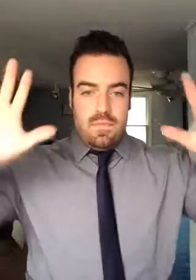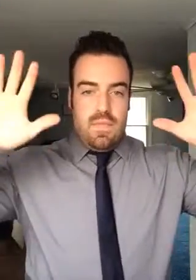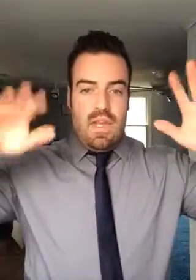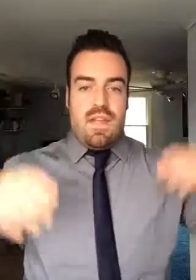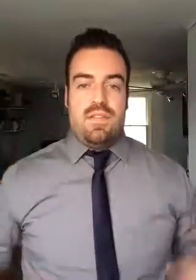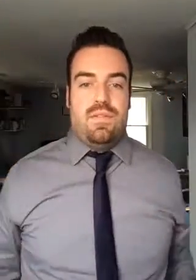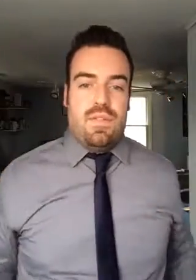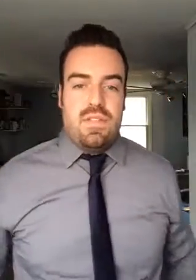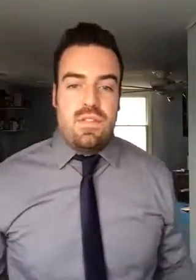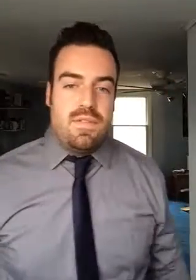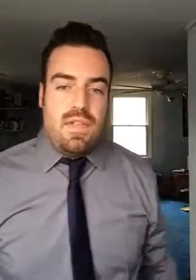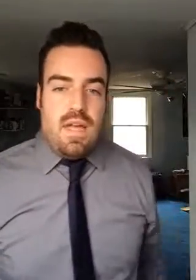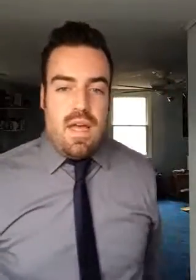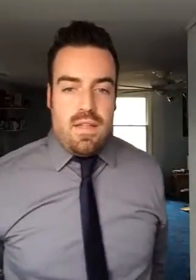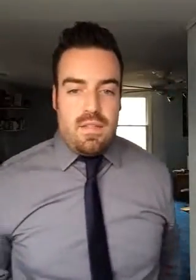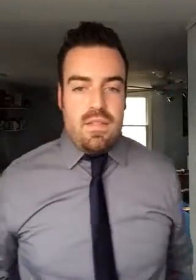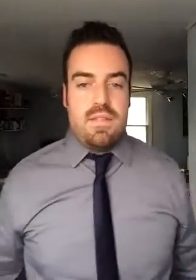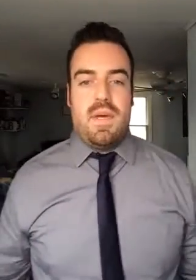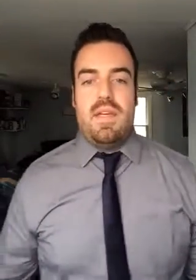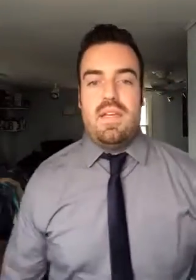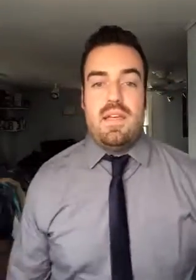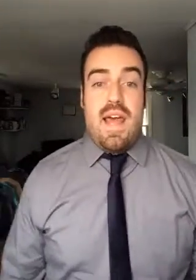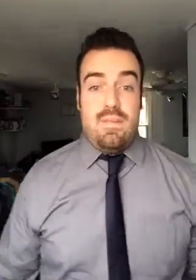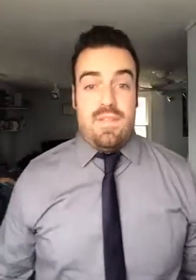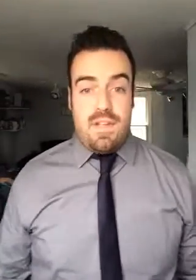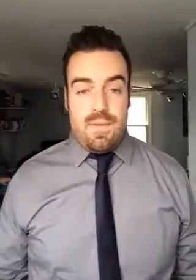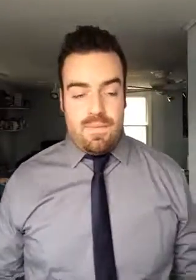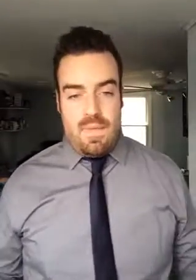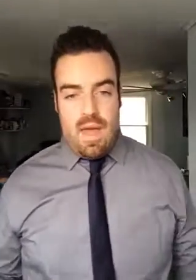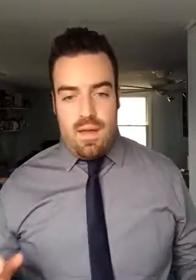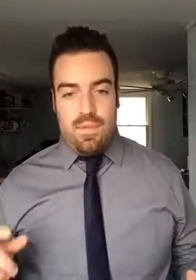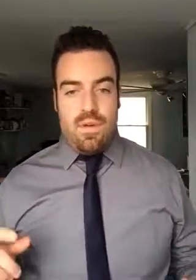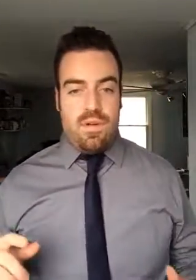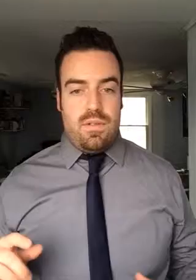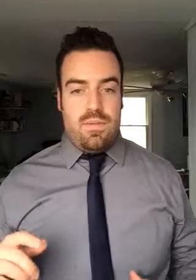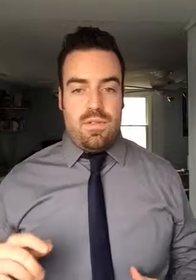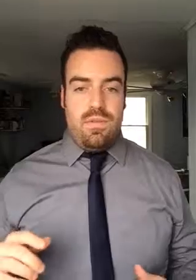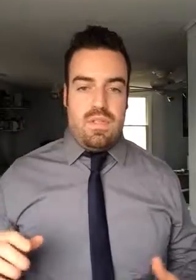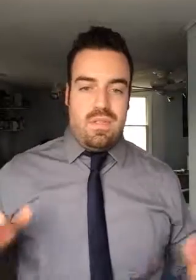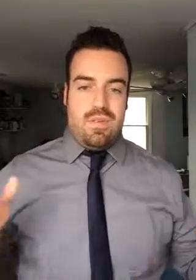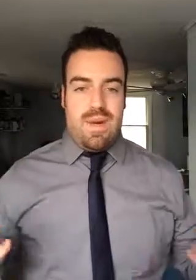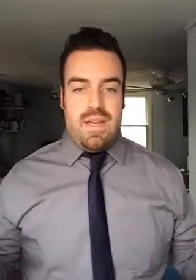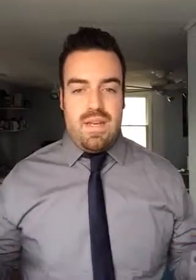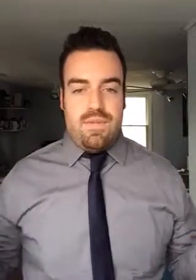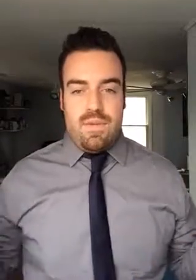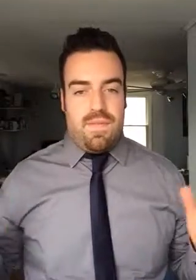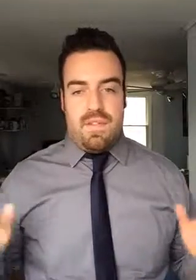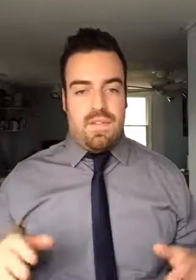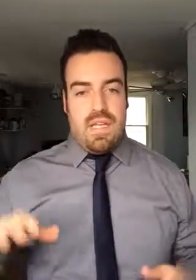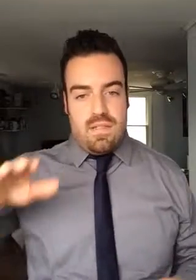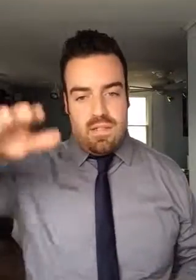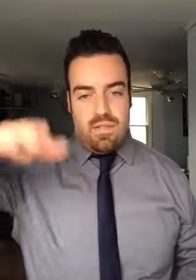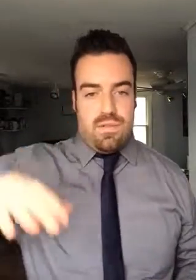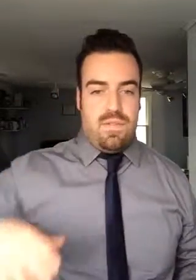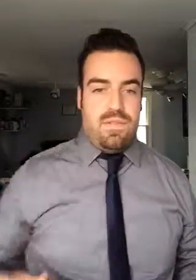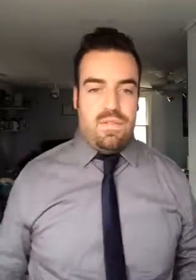Hey guys, Rich De Silva and this is my knee anatomy video. We are going to be using a right knee for reference in case any sort of